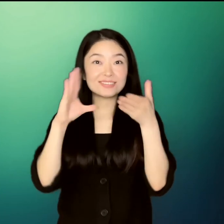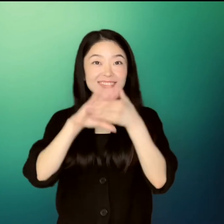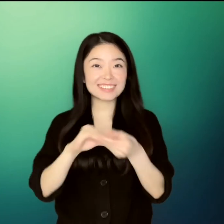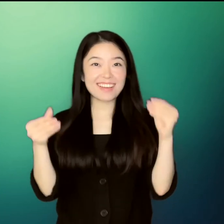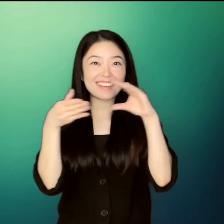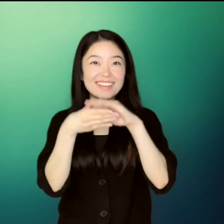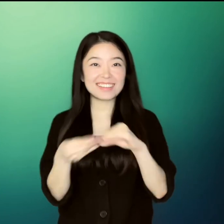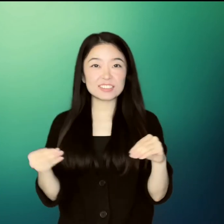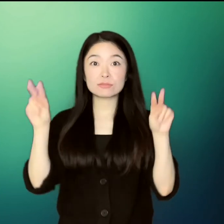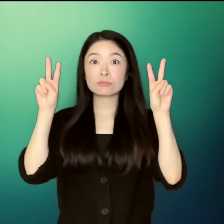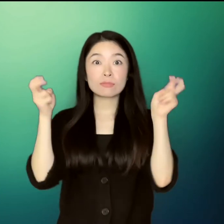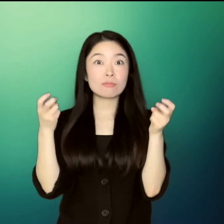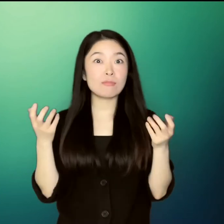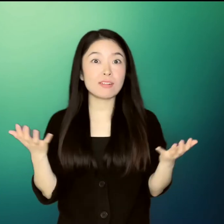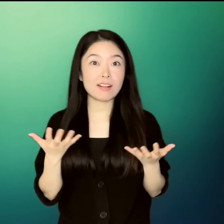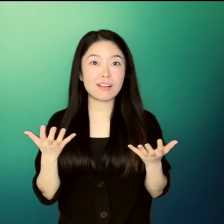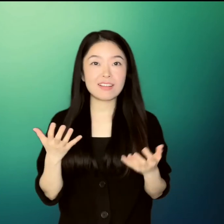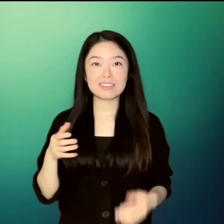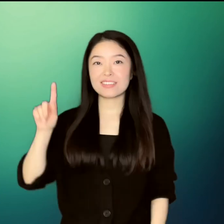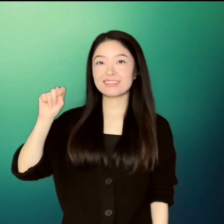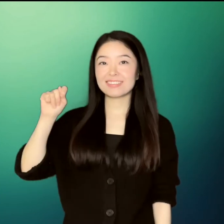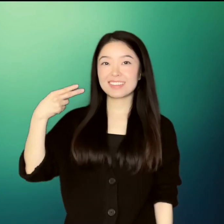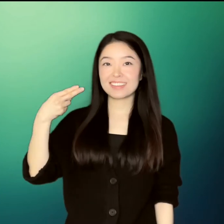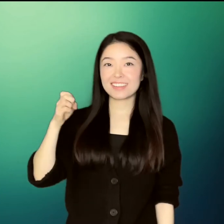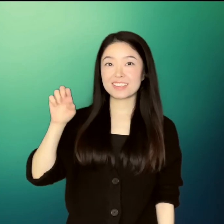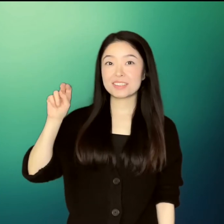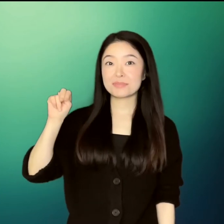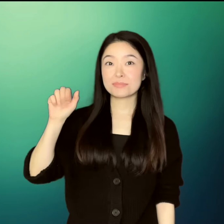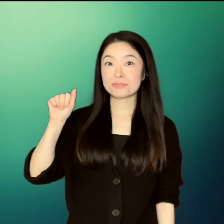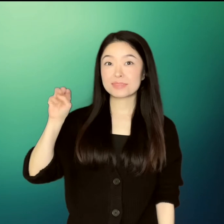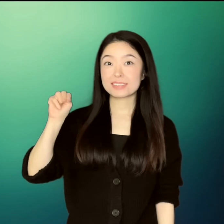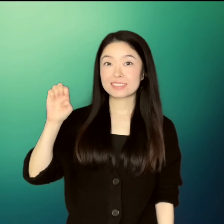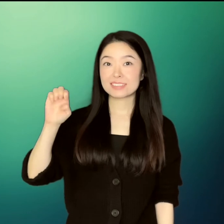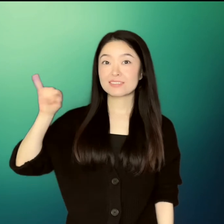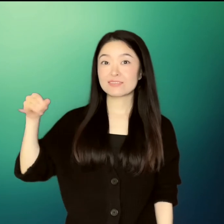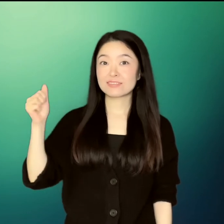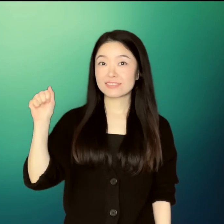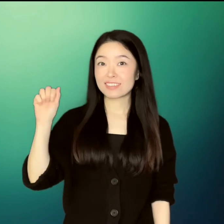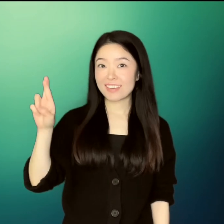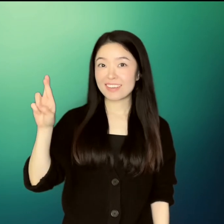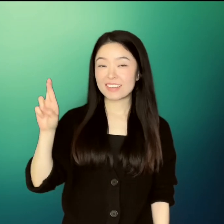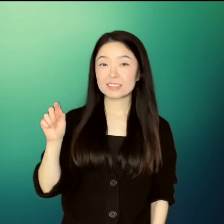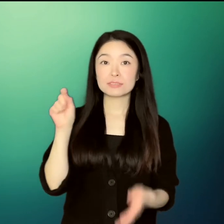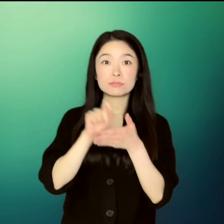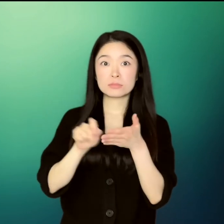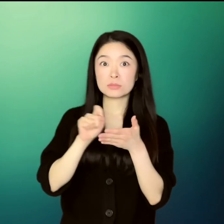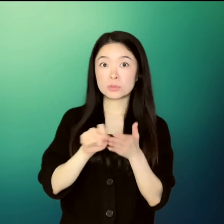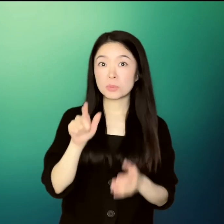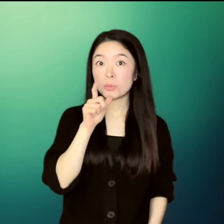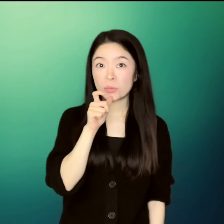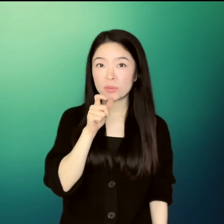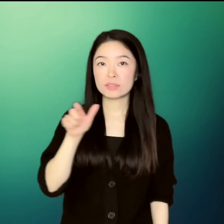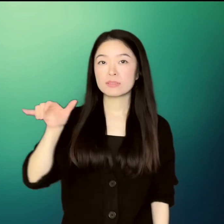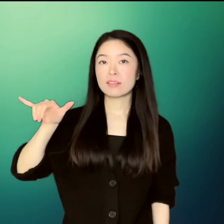It's story time. Let's listen to The Name Jar, offered by